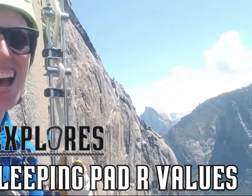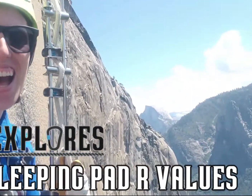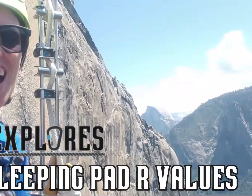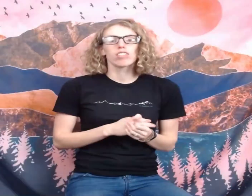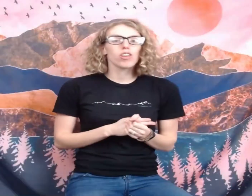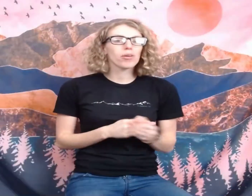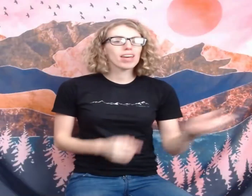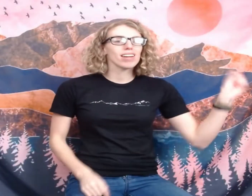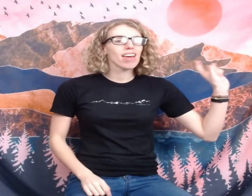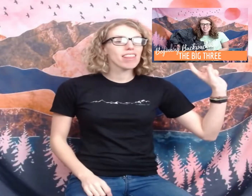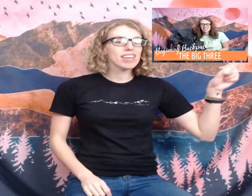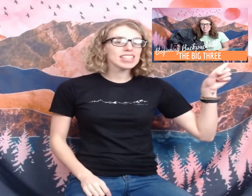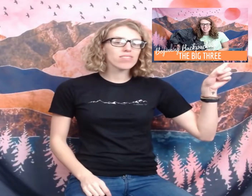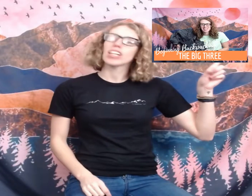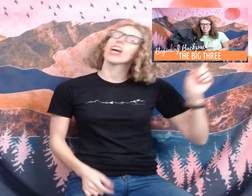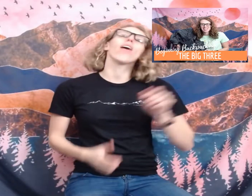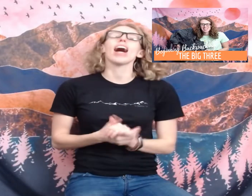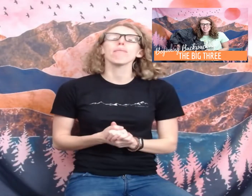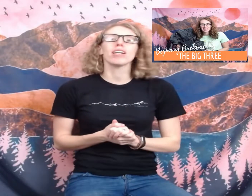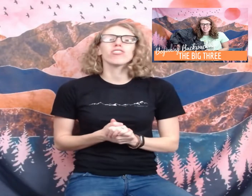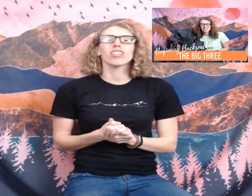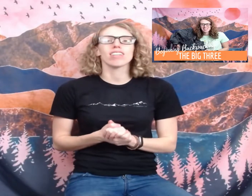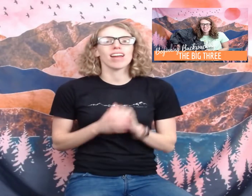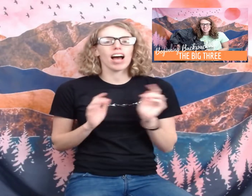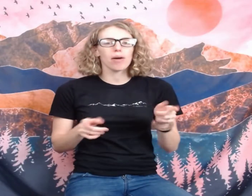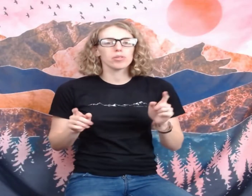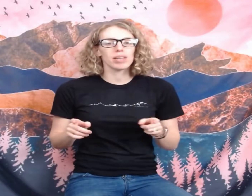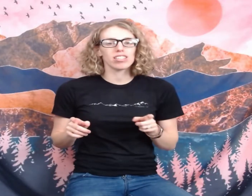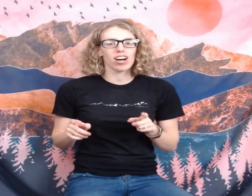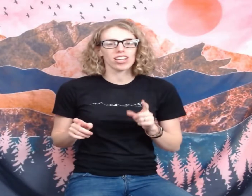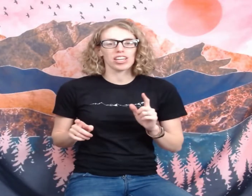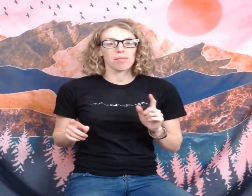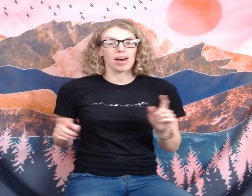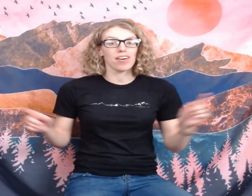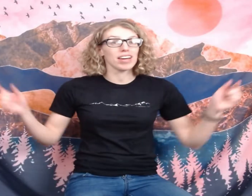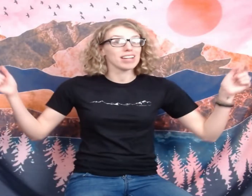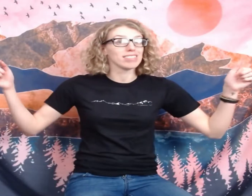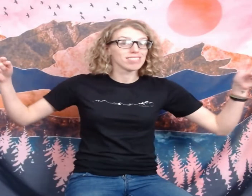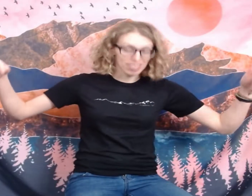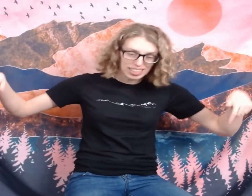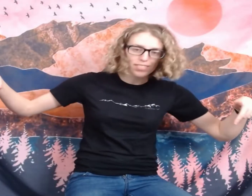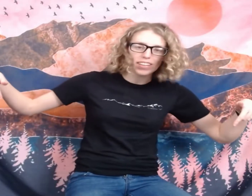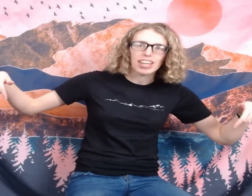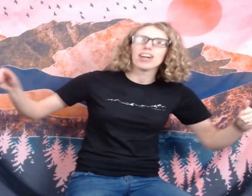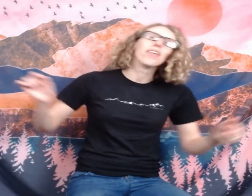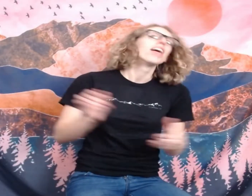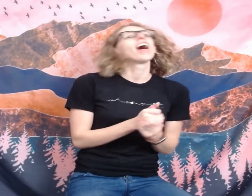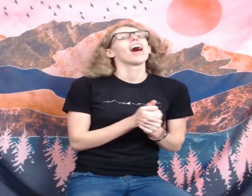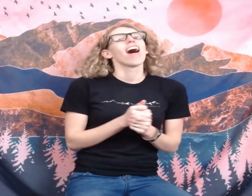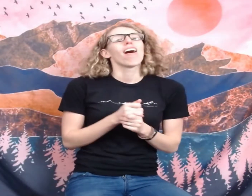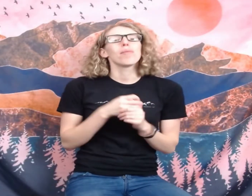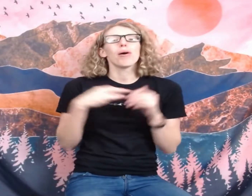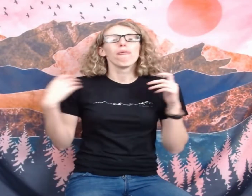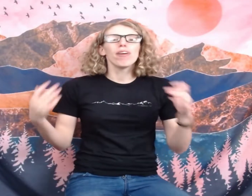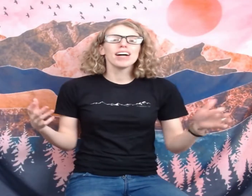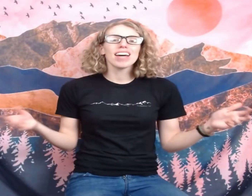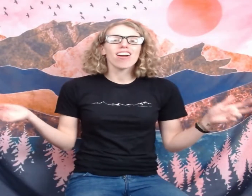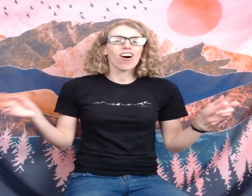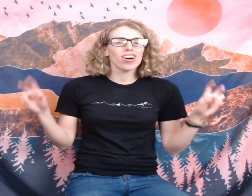So in this video I mentioned that I would be talking about in this video about what an R